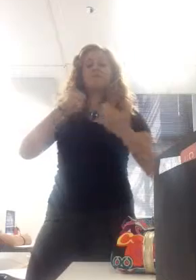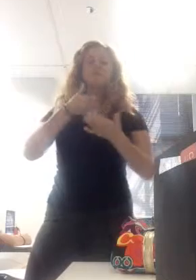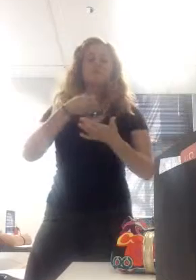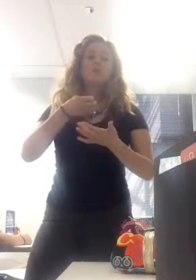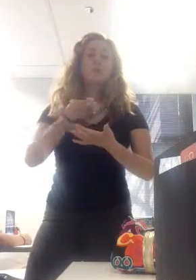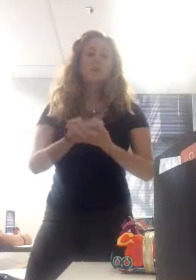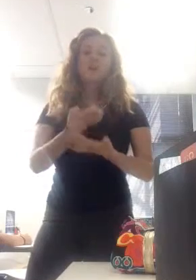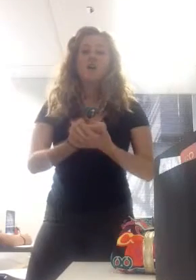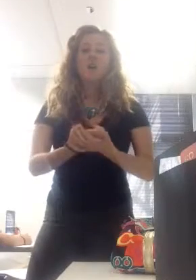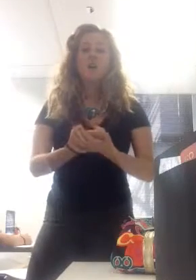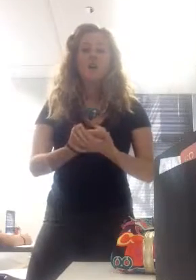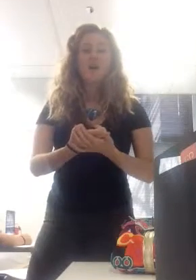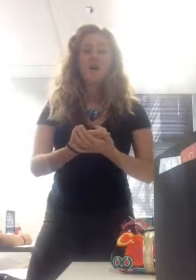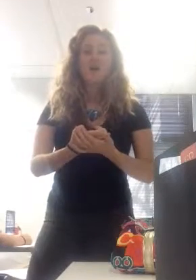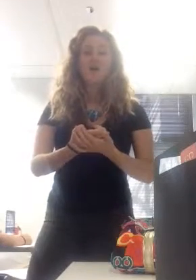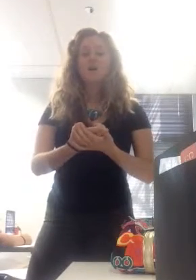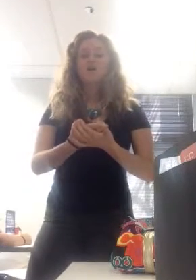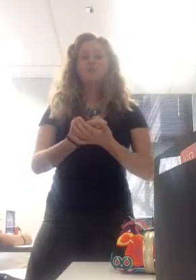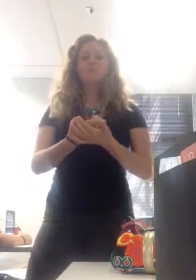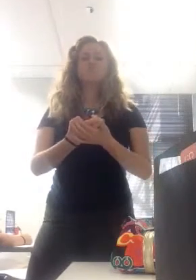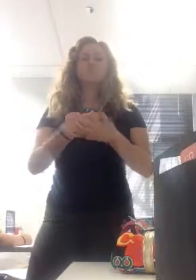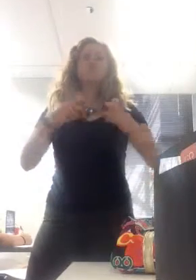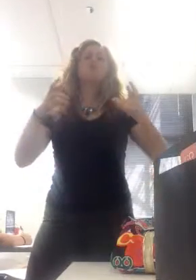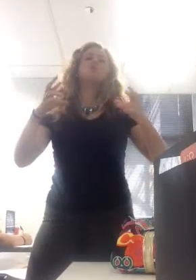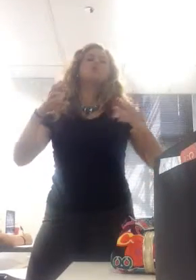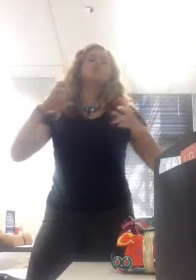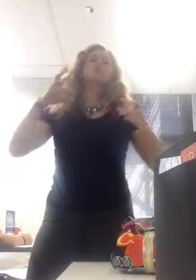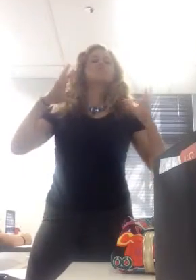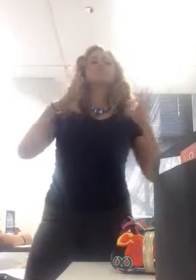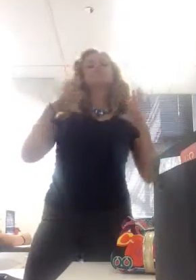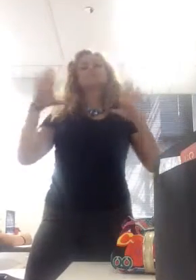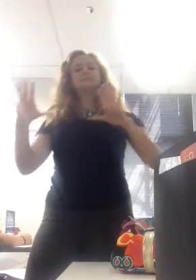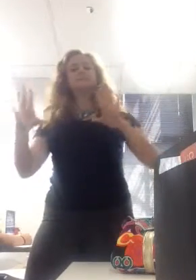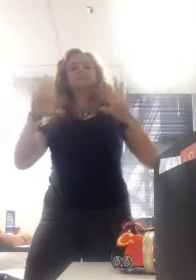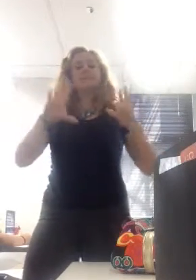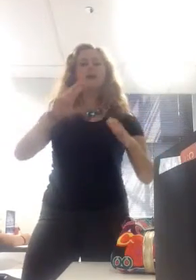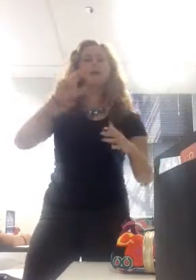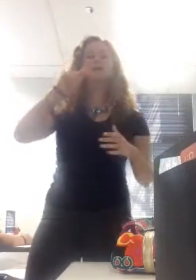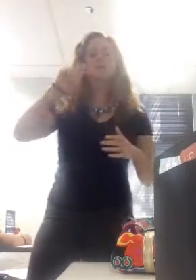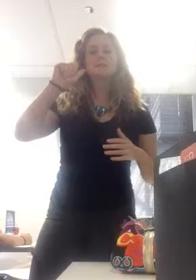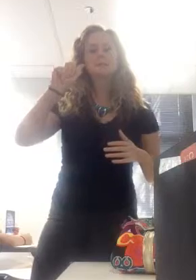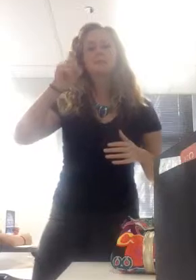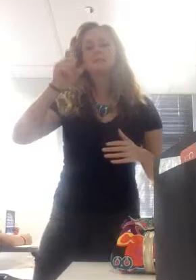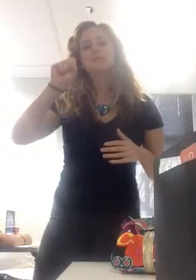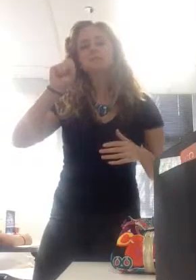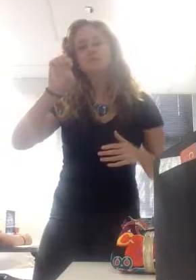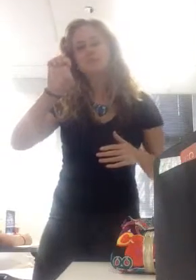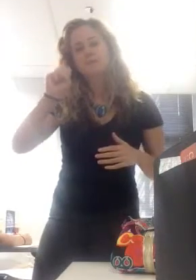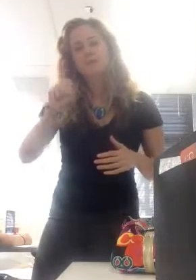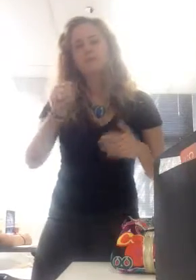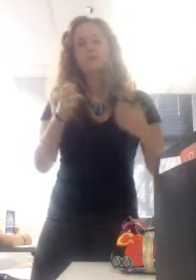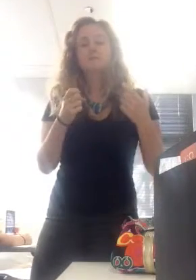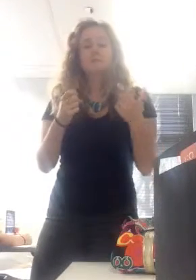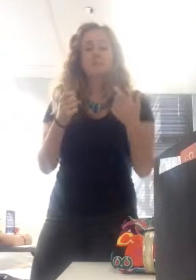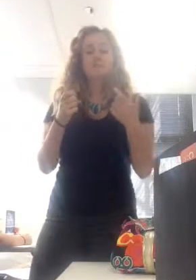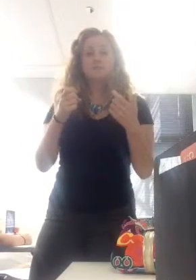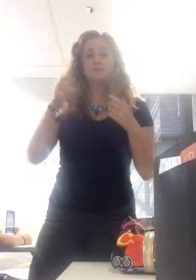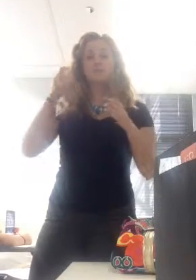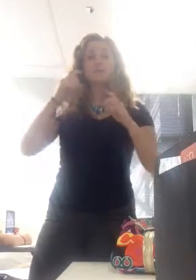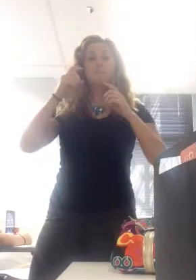think that just because of laissez-faire, you have no taxes at all. You still have some taxes. But what are the taxes for? The taxes are just making